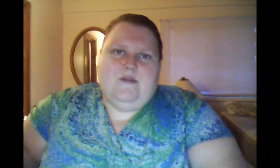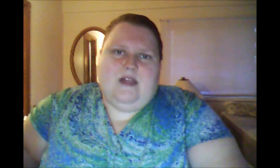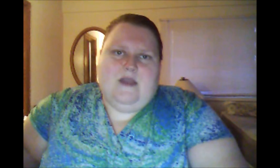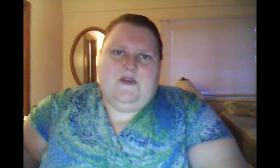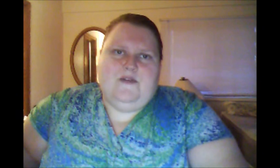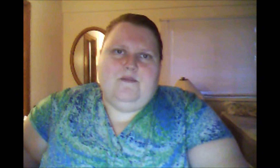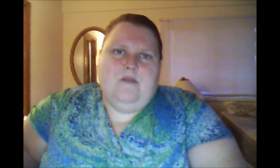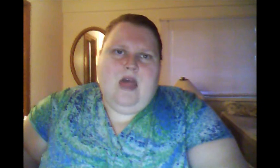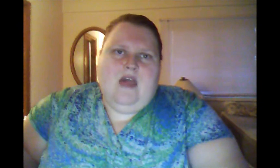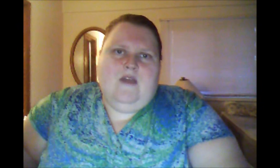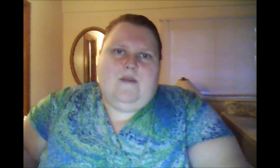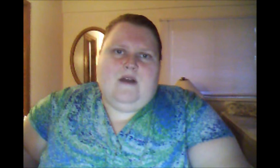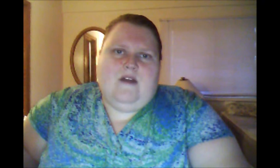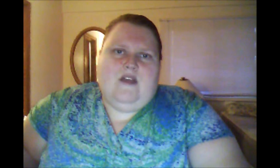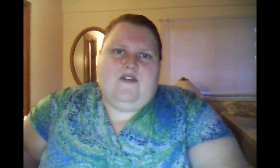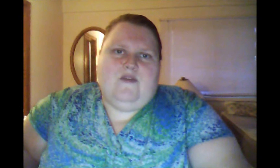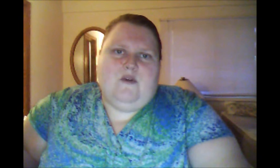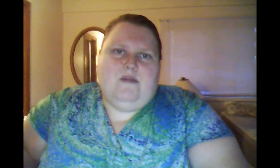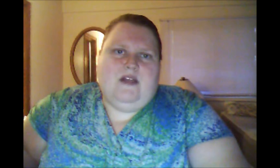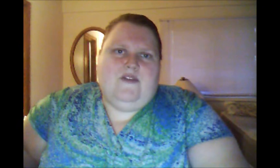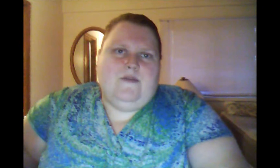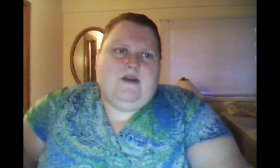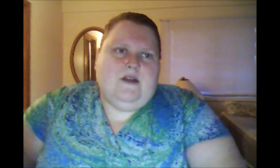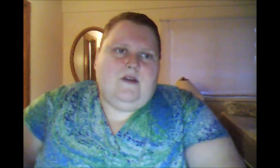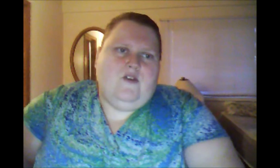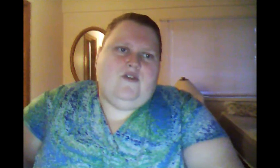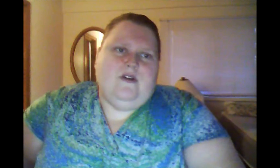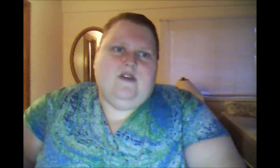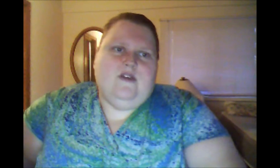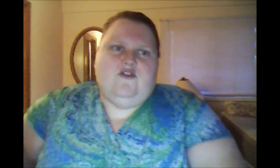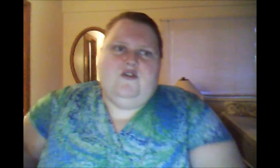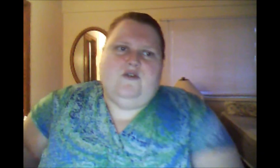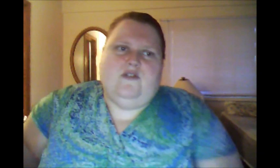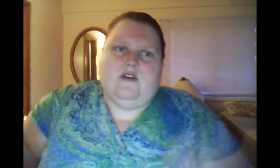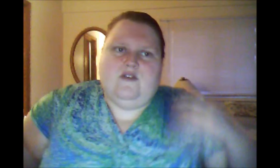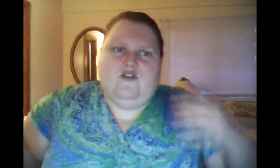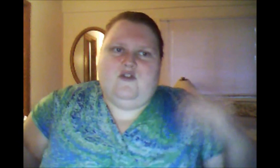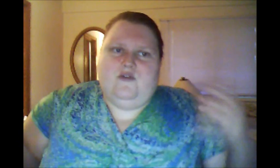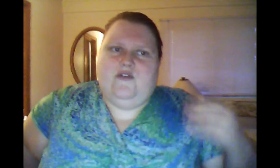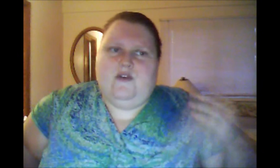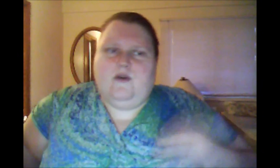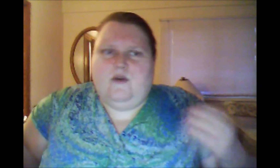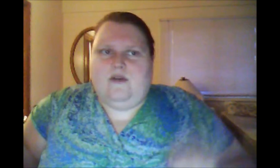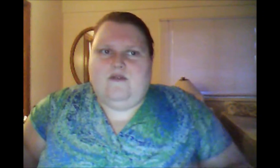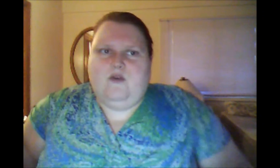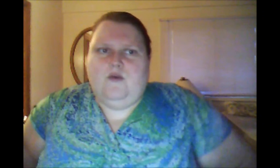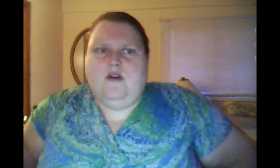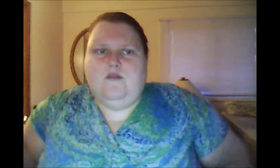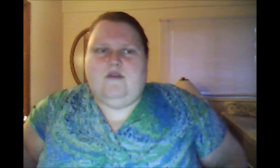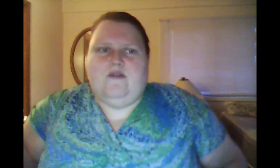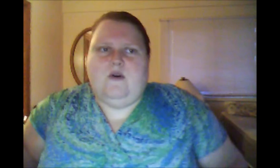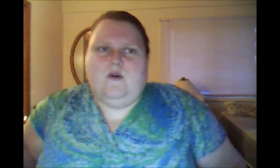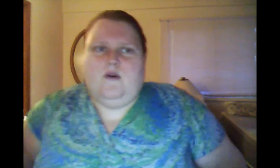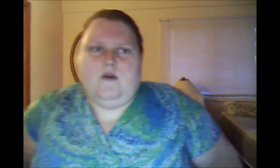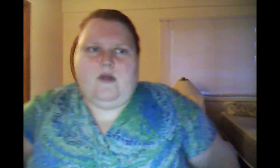place. Paradise is more pleasant, but you still get to choose. You get to choose Earth if you prefer Earth.